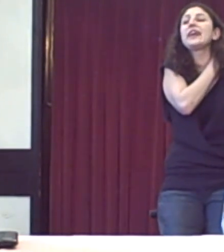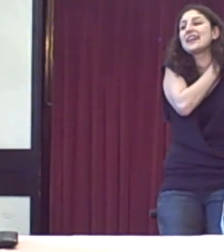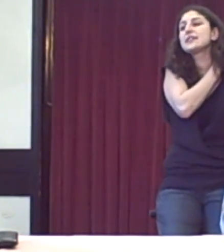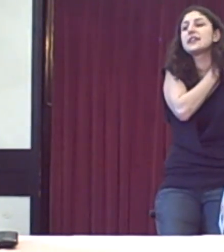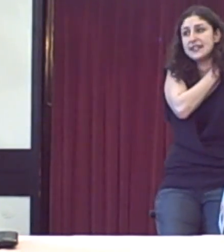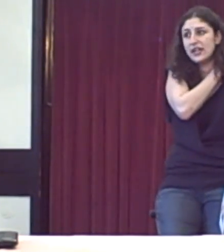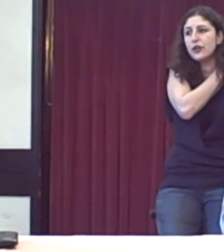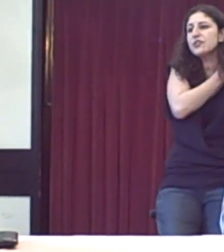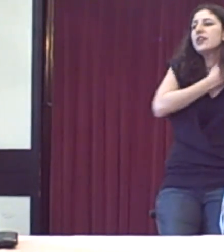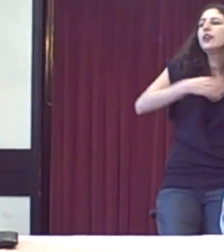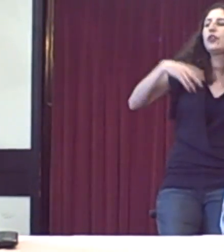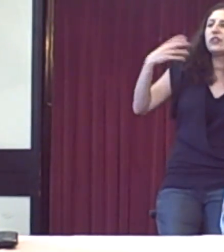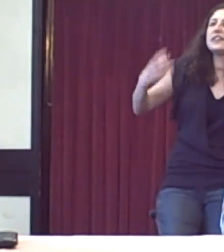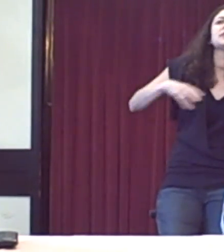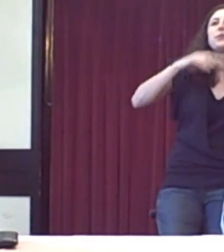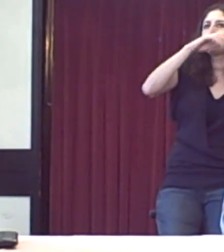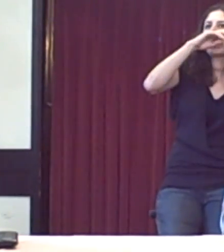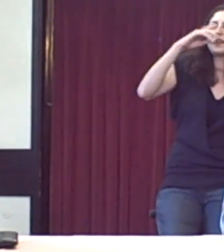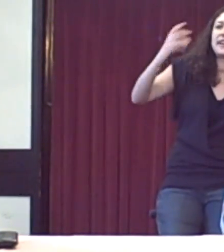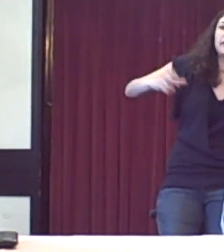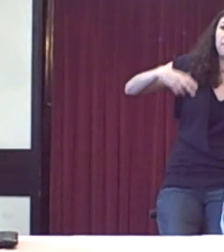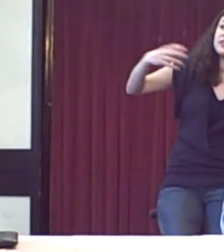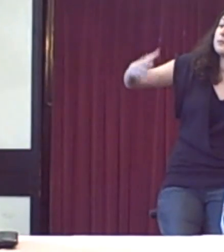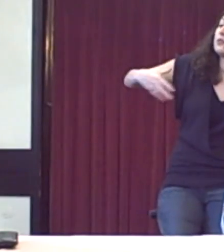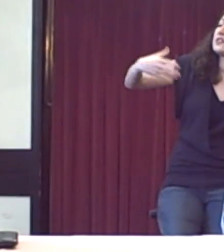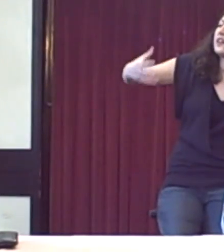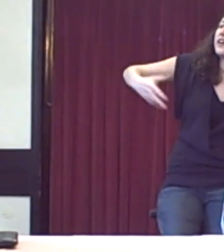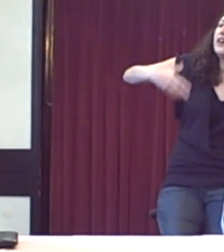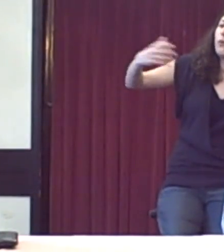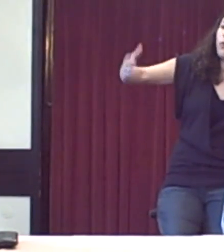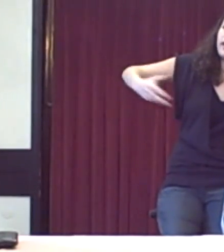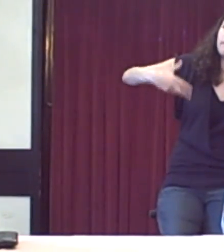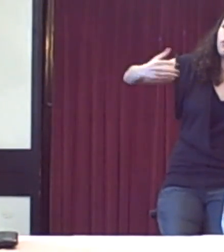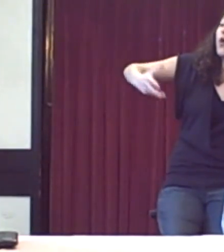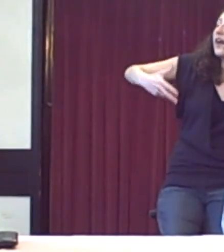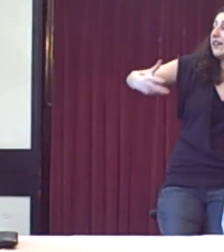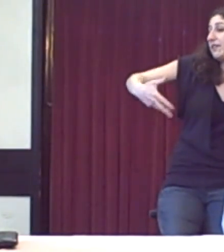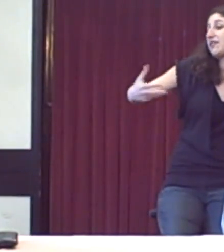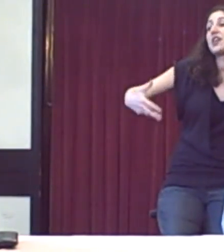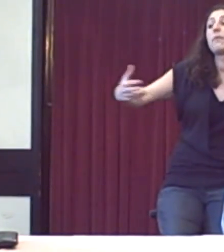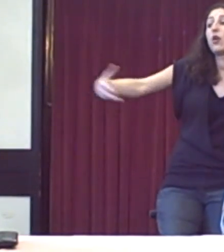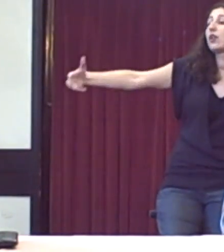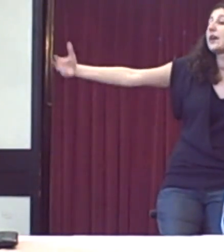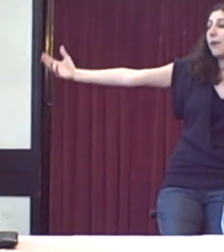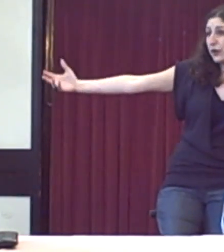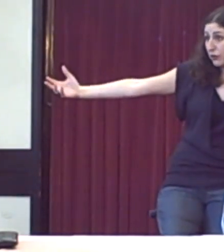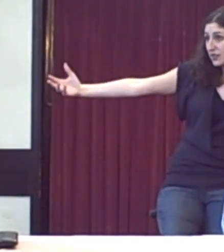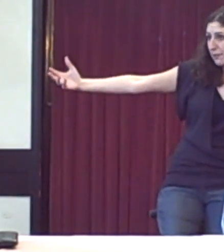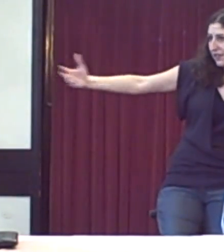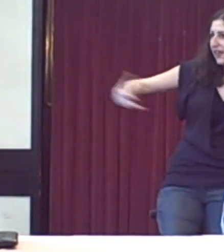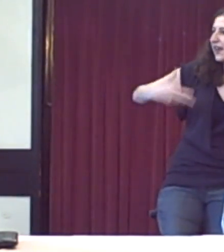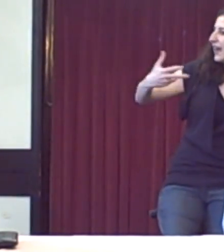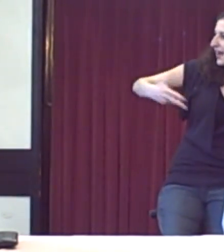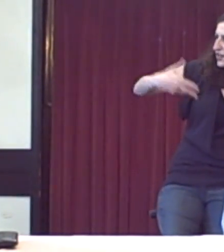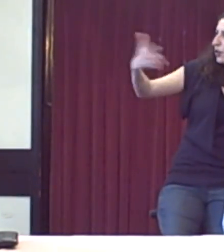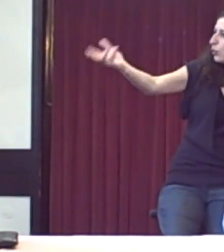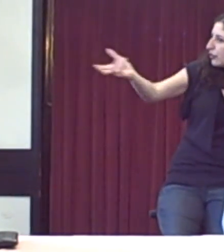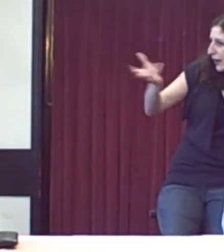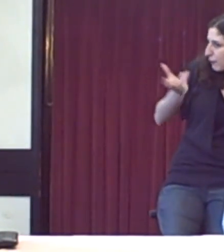against casinos. You'd need to also extend a principle to why, for example, online poker or something had also had